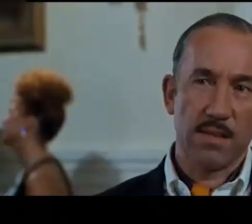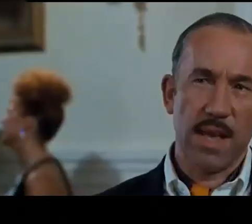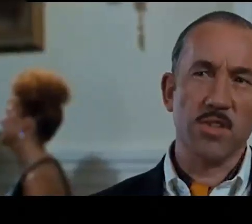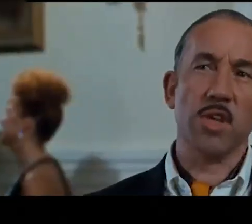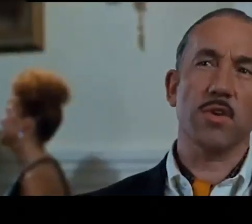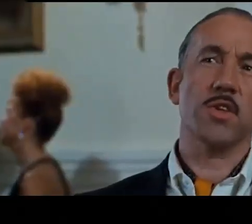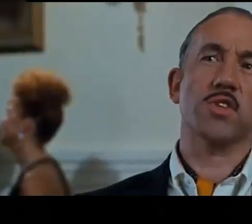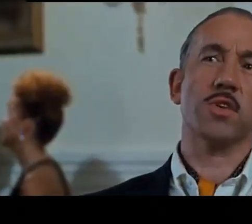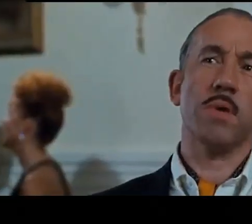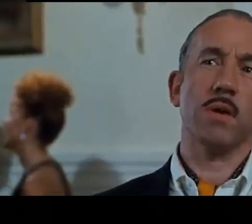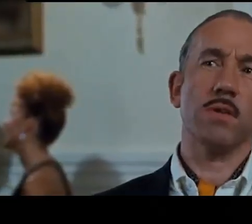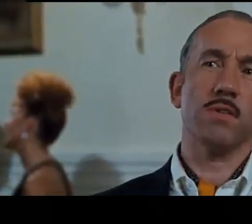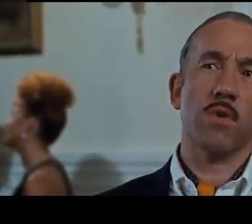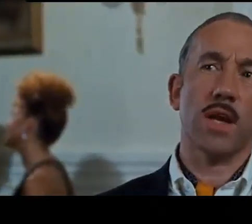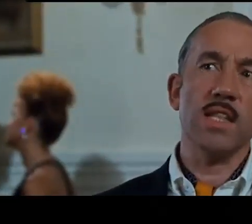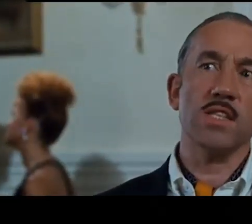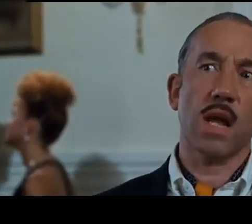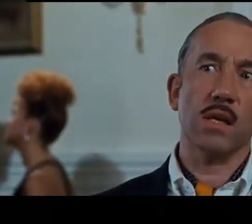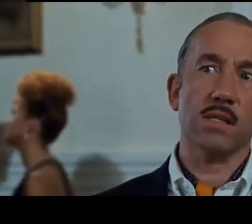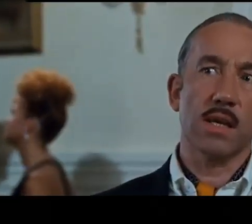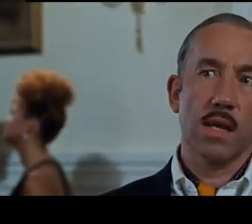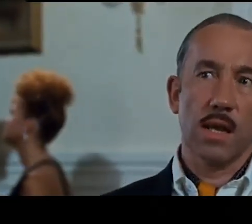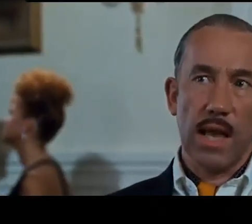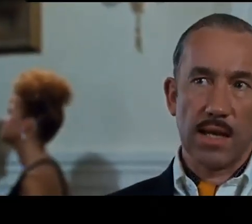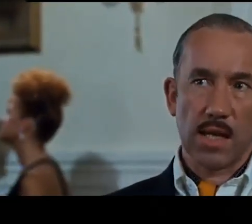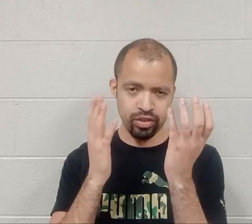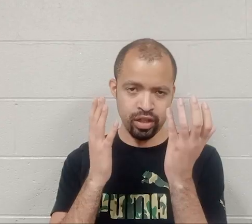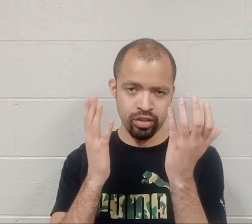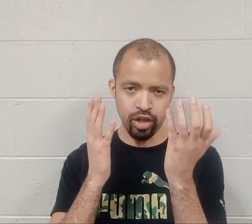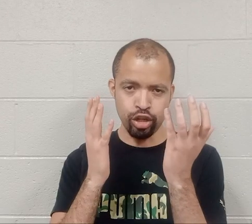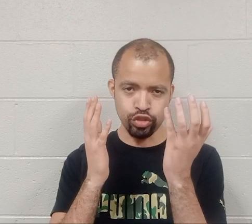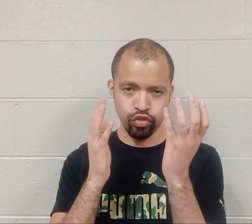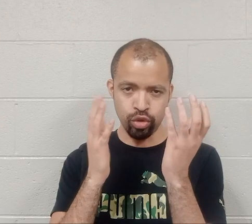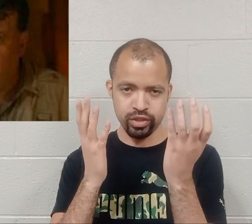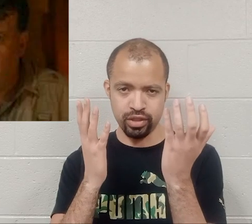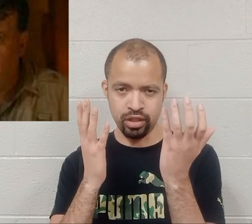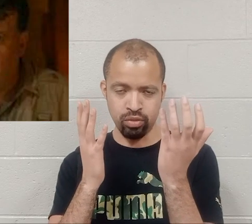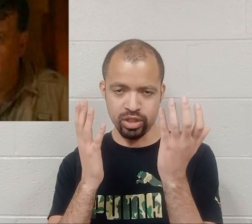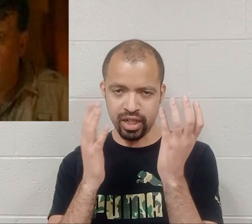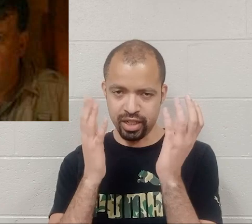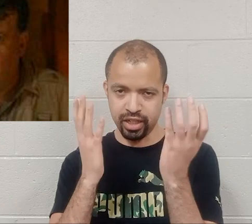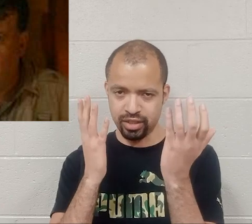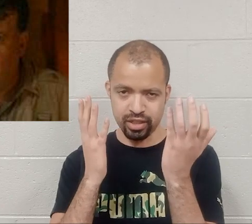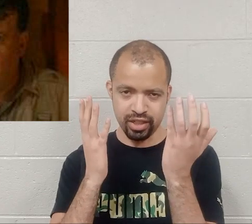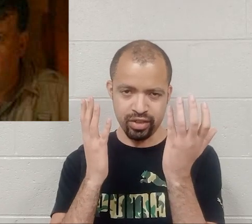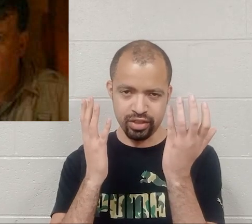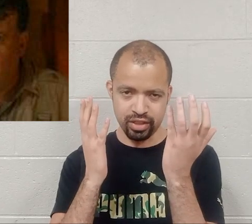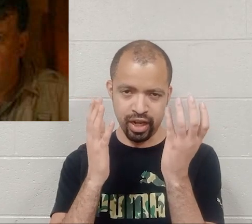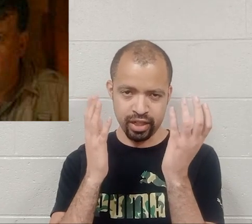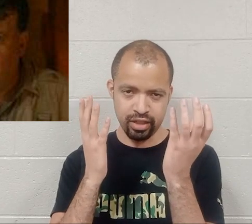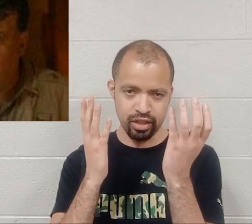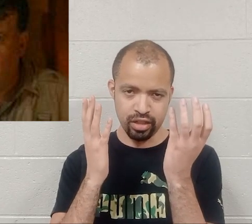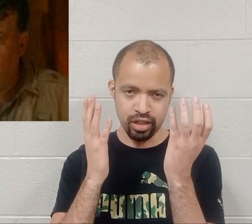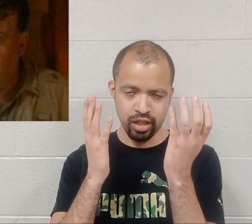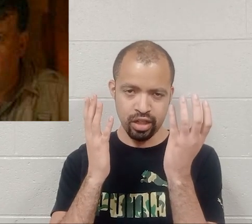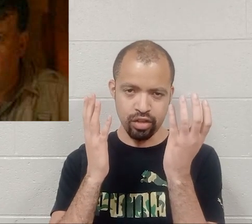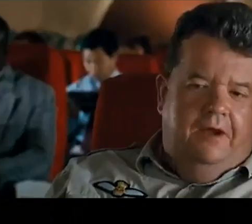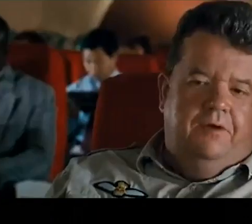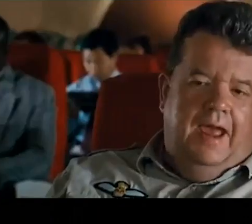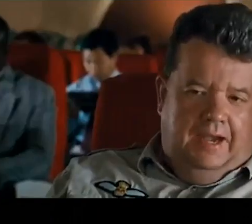He didn't feel menacing enough, honestly. And then there's Fulton, which I guess is like the sidekick of Ace,